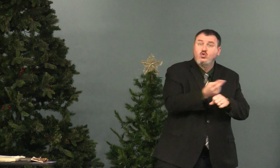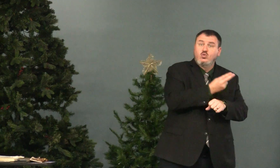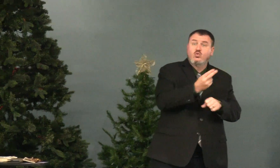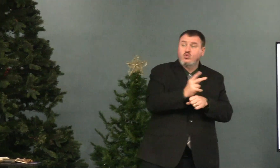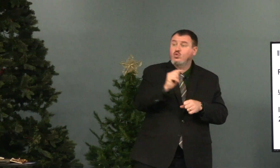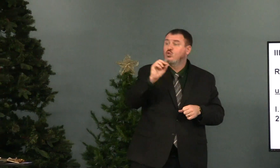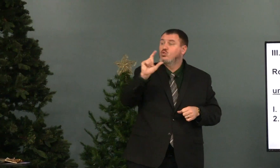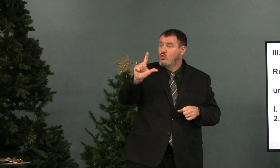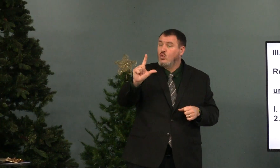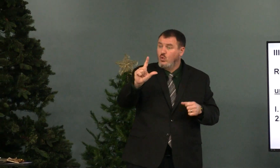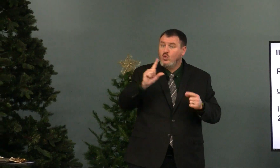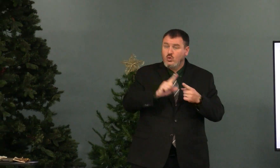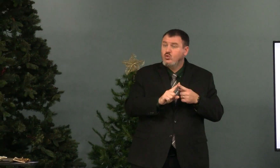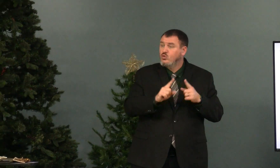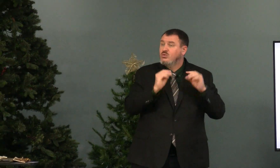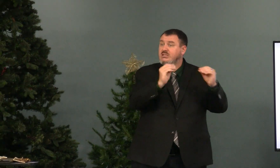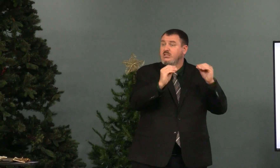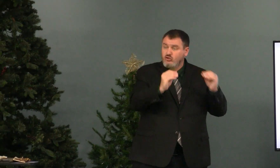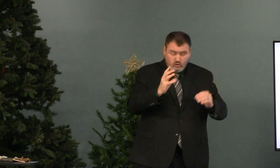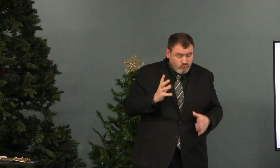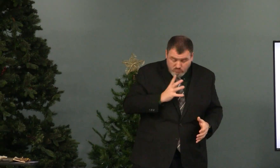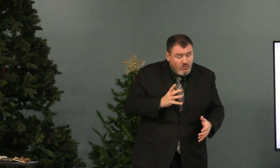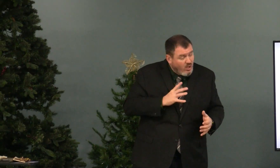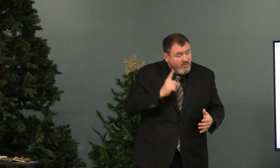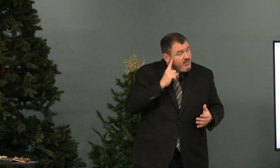The point is not to belittle them, but to use